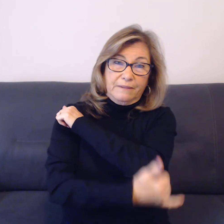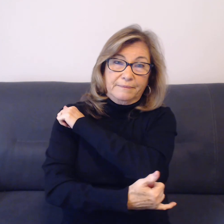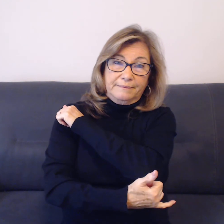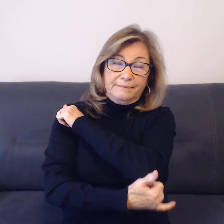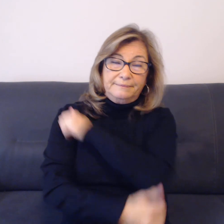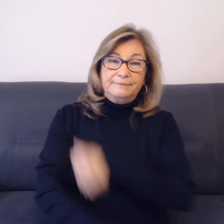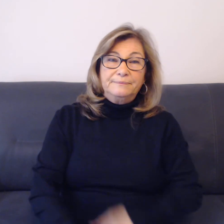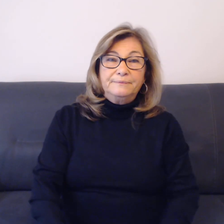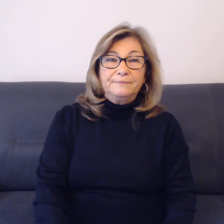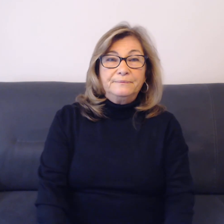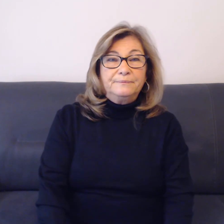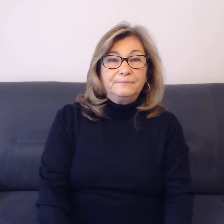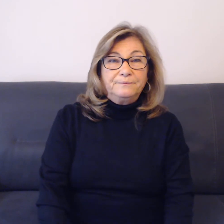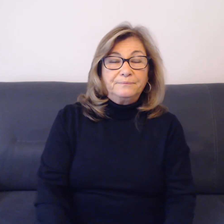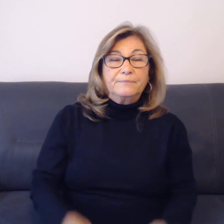Number nine.